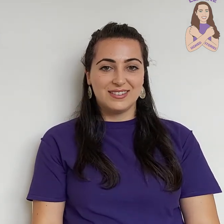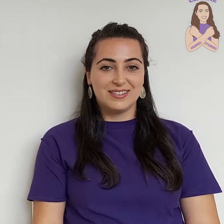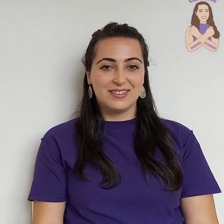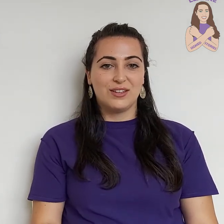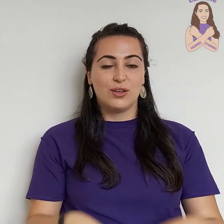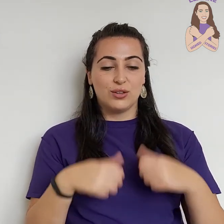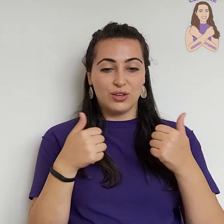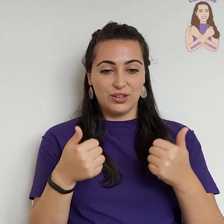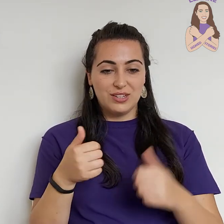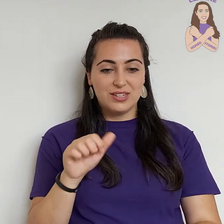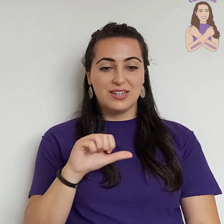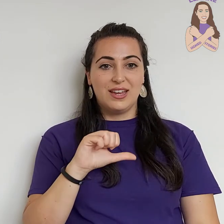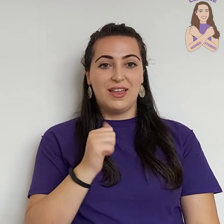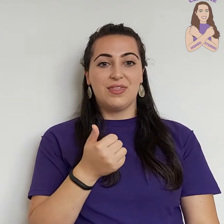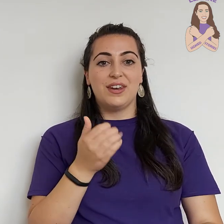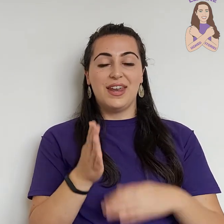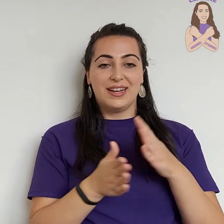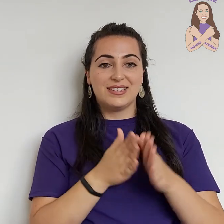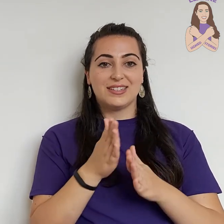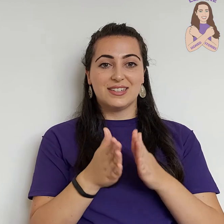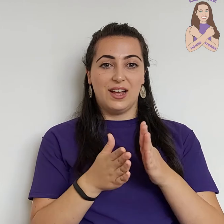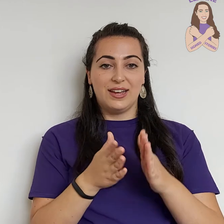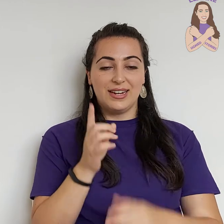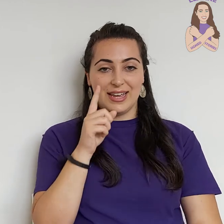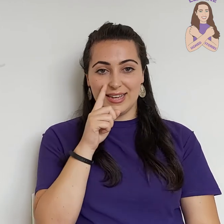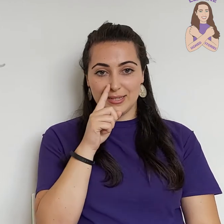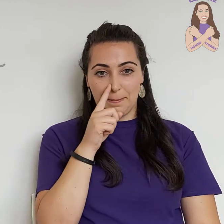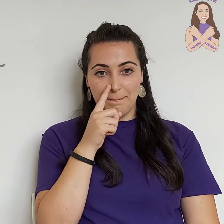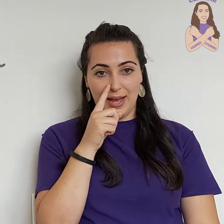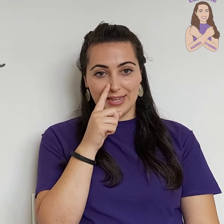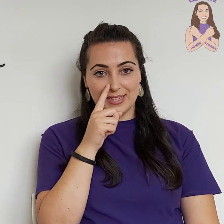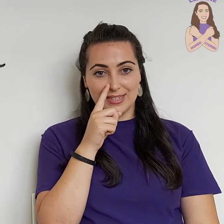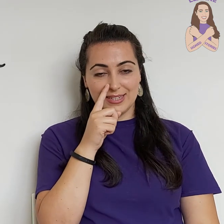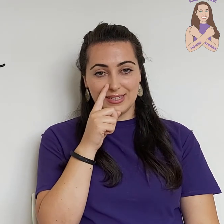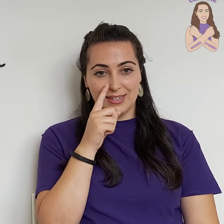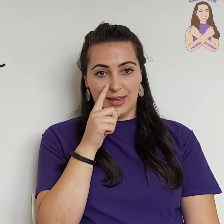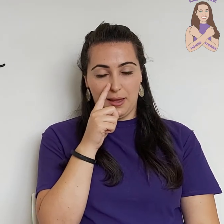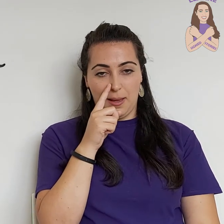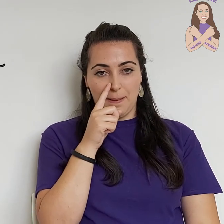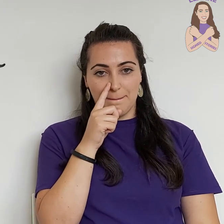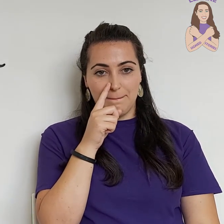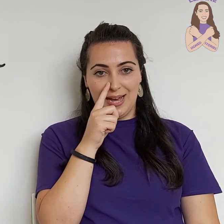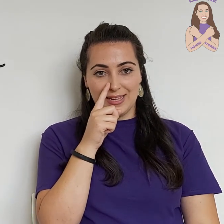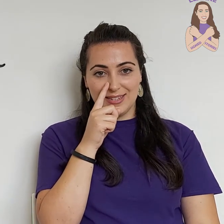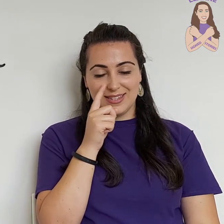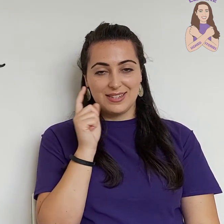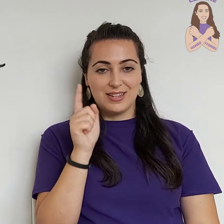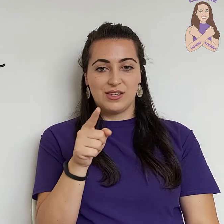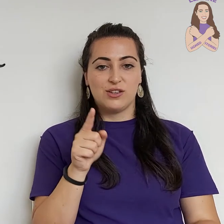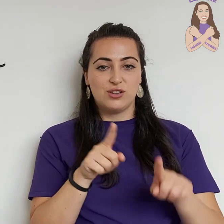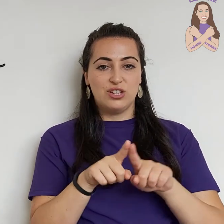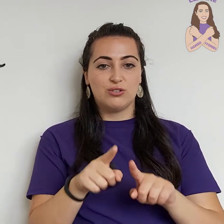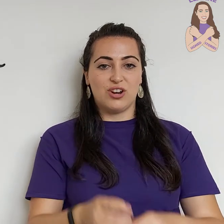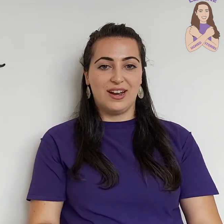Good. The next sign is Mice. Mice. You try.